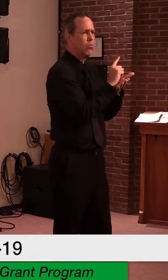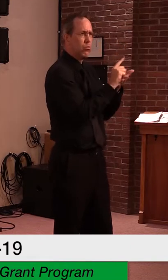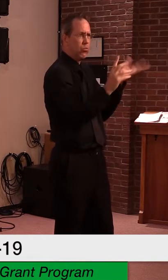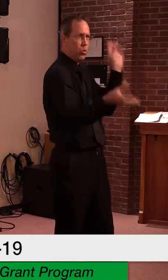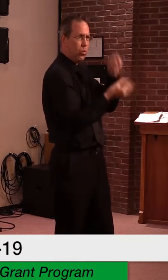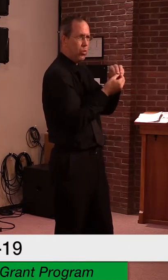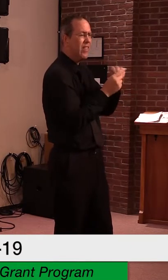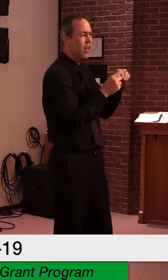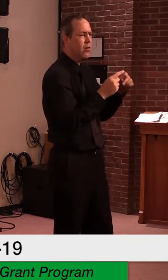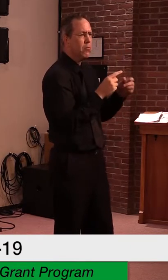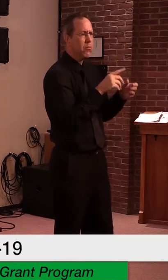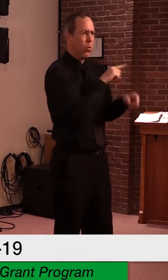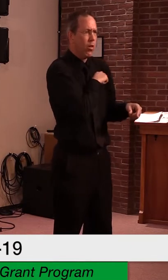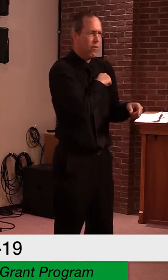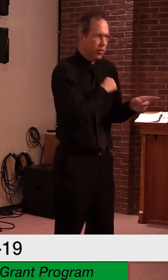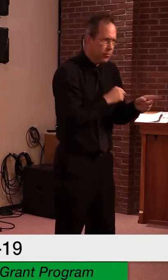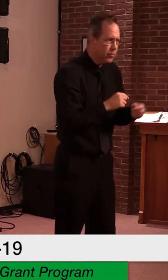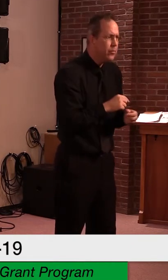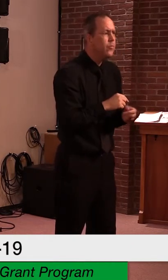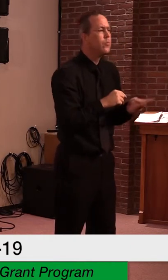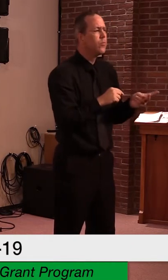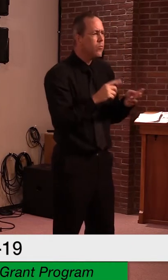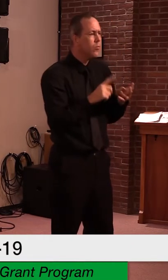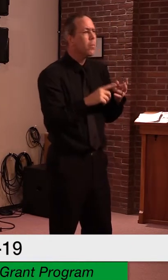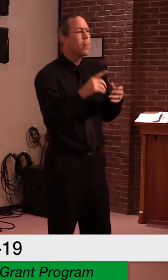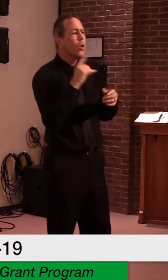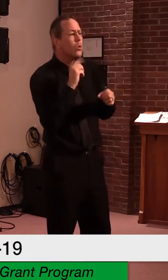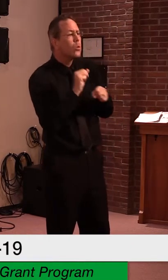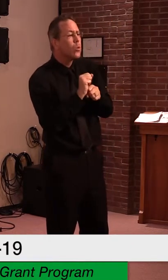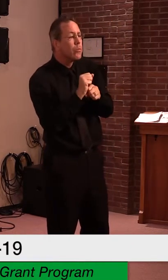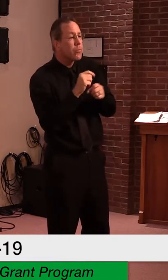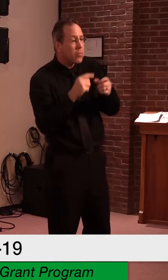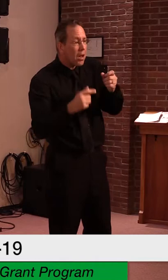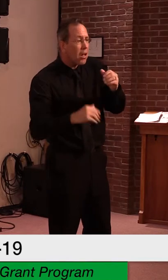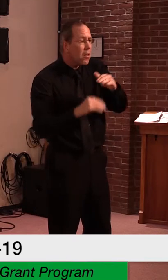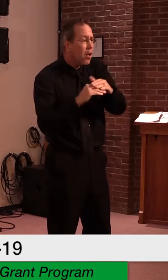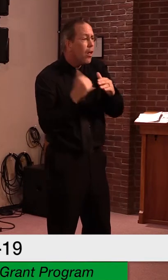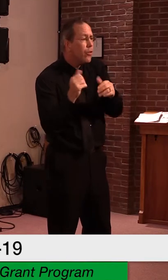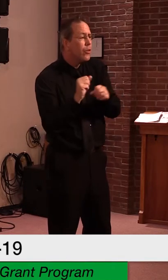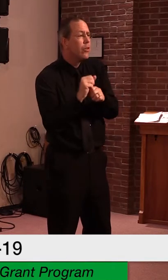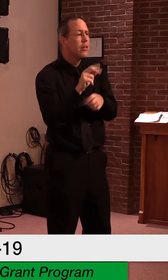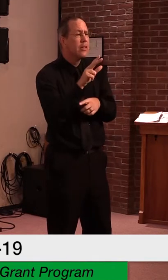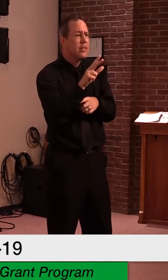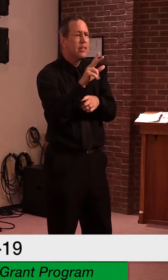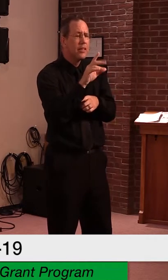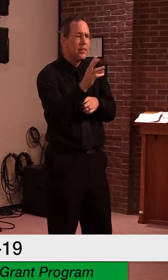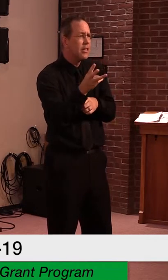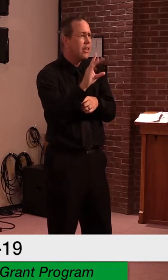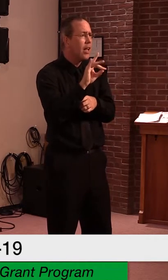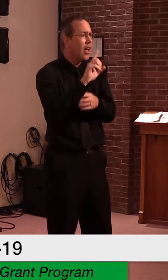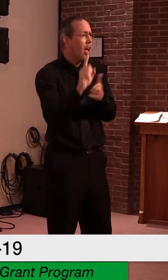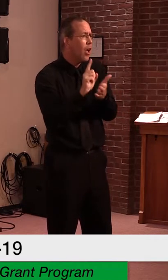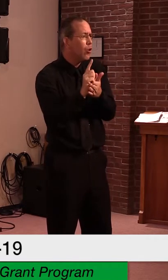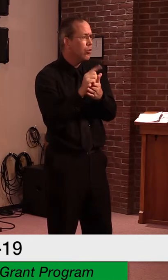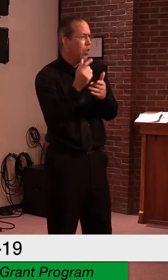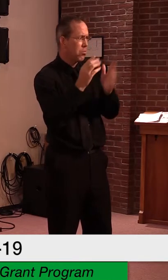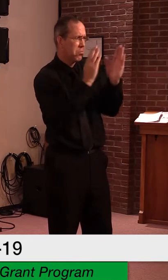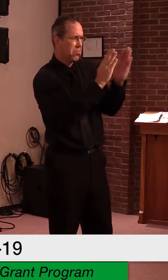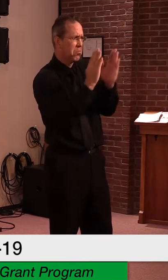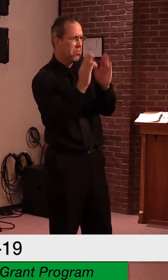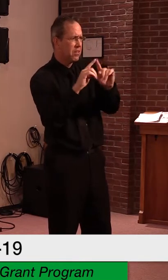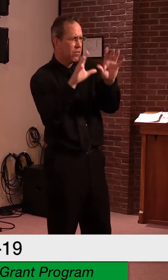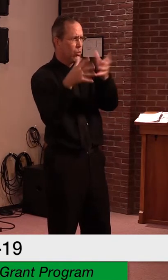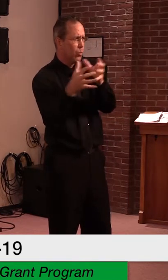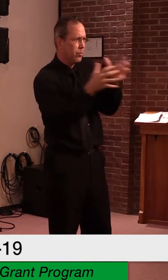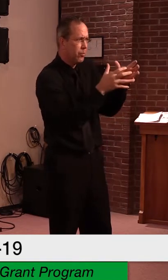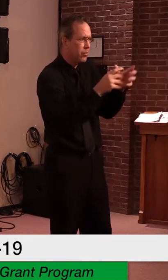employees who worked at least 68 hours but less than 216 hours are eligible to receive $1